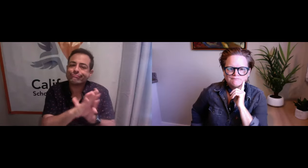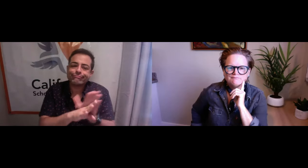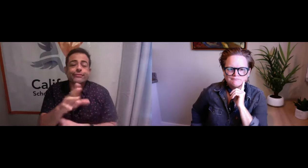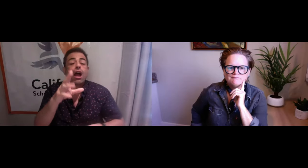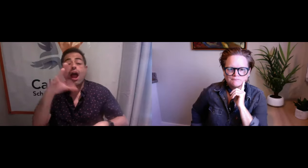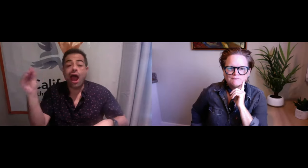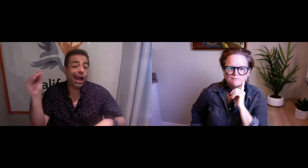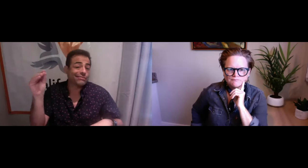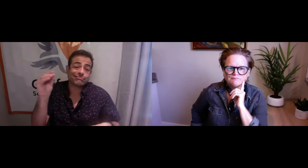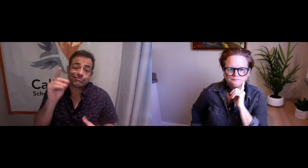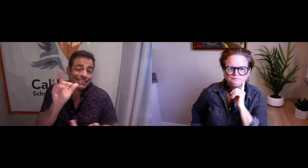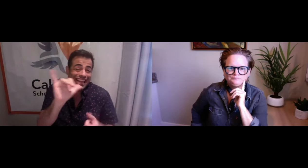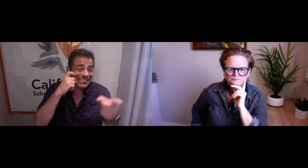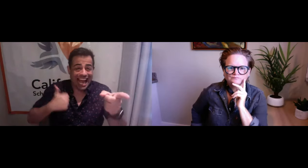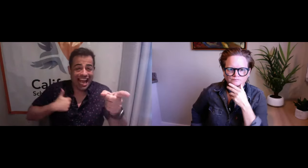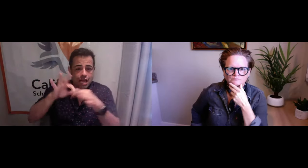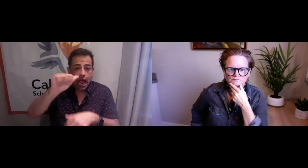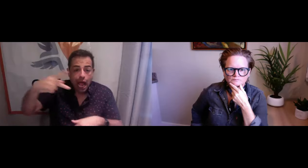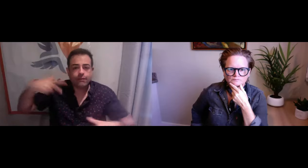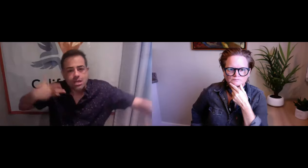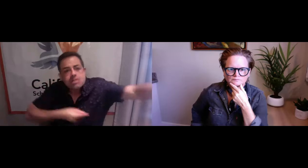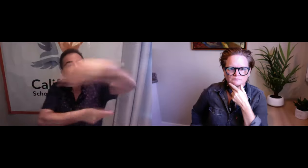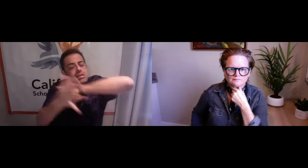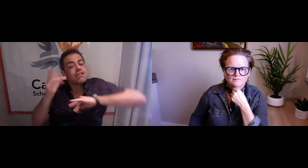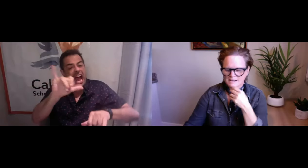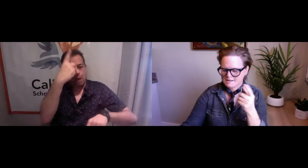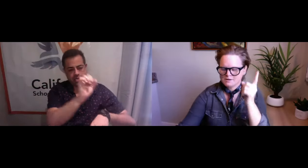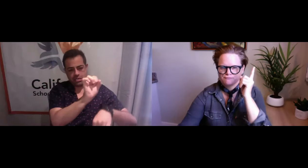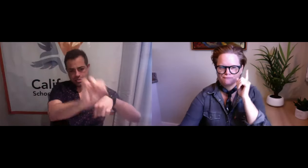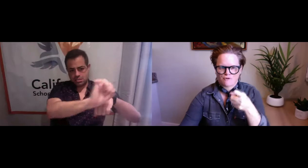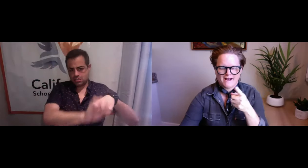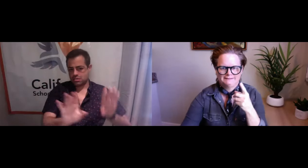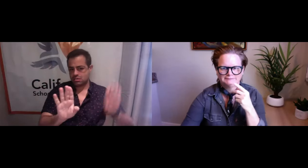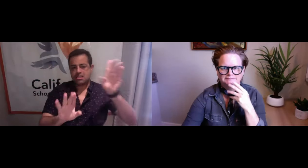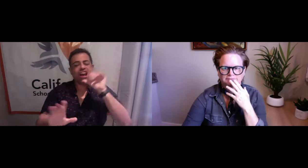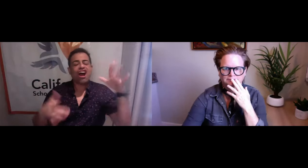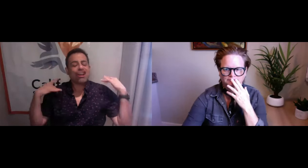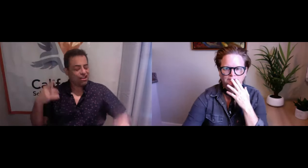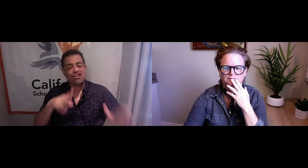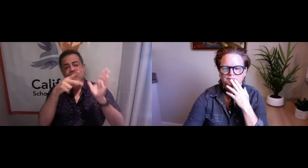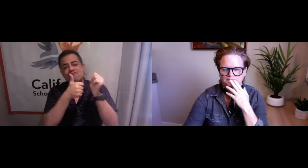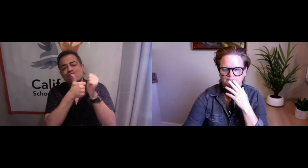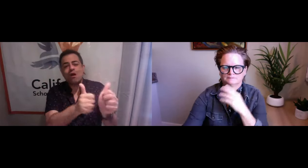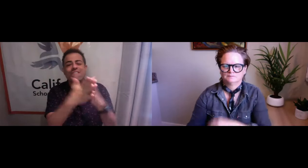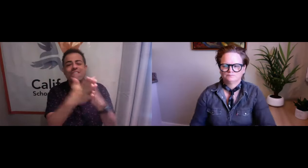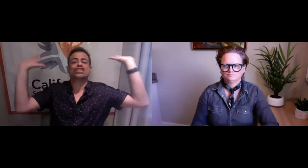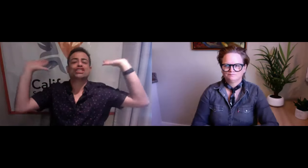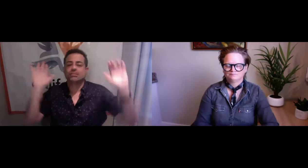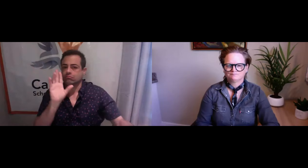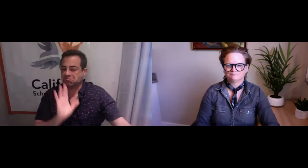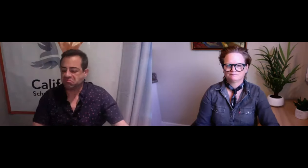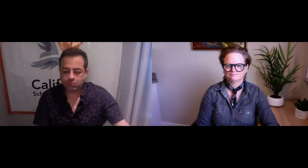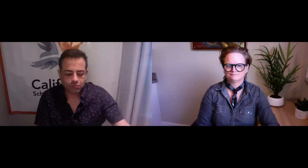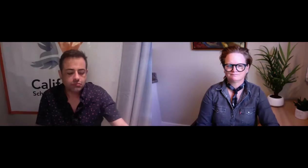development. And it is. It's about getting the community together to develop these resources, sharing apps, sharing the work that we do, right?